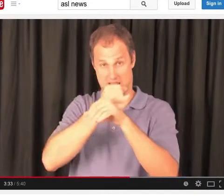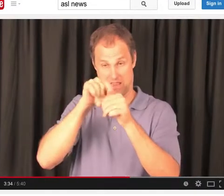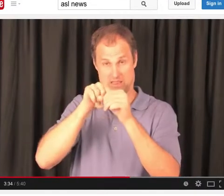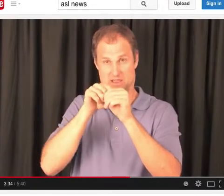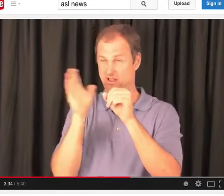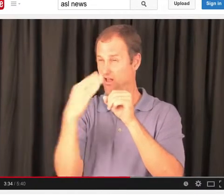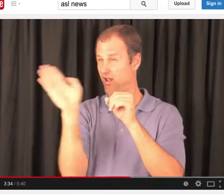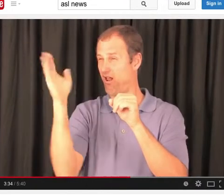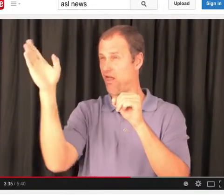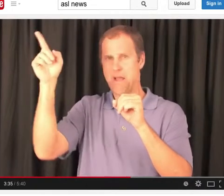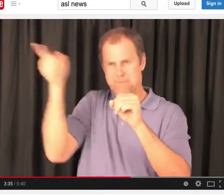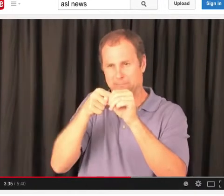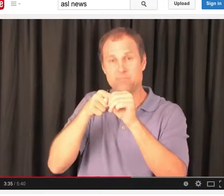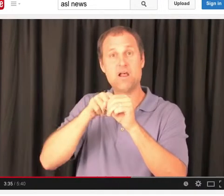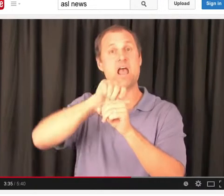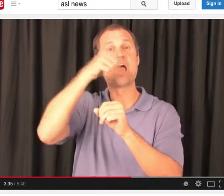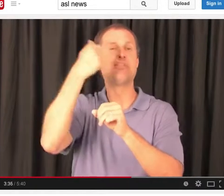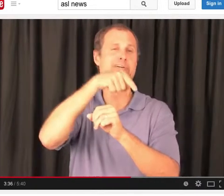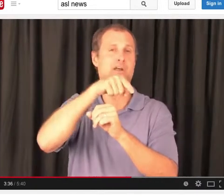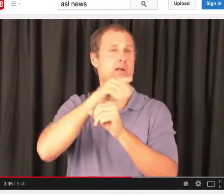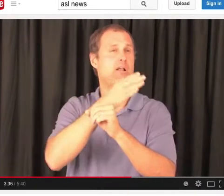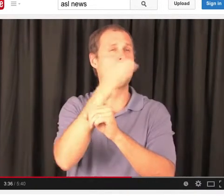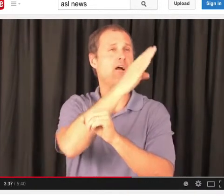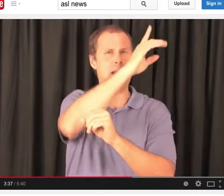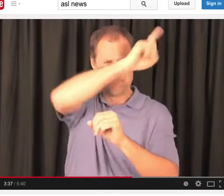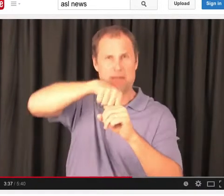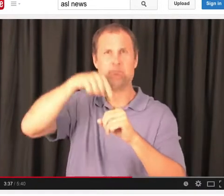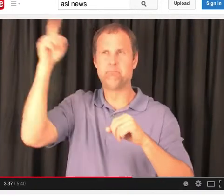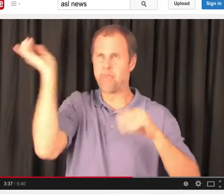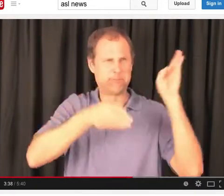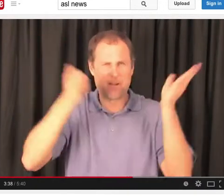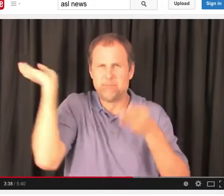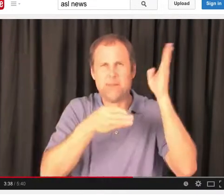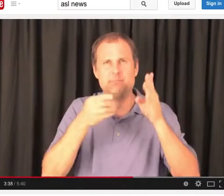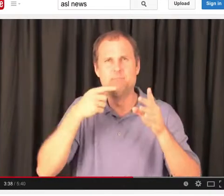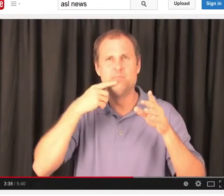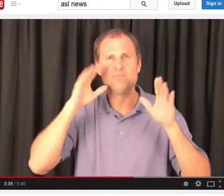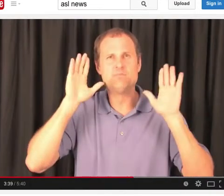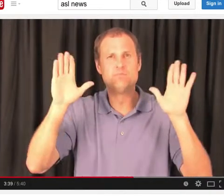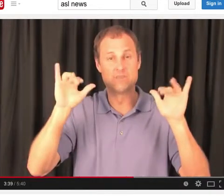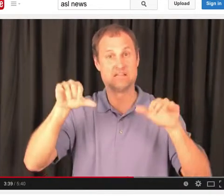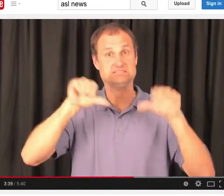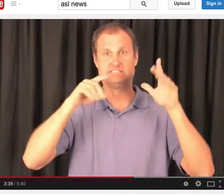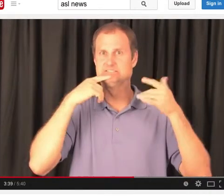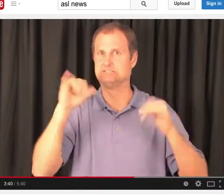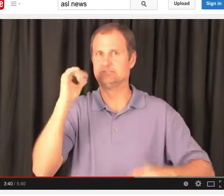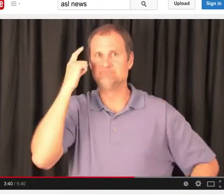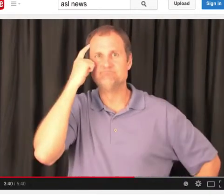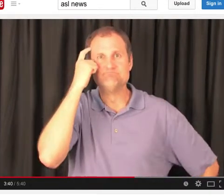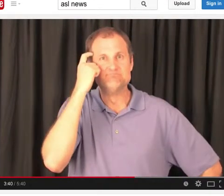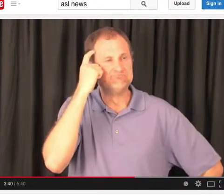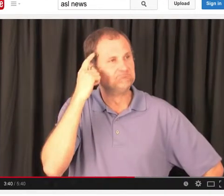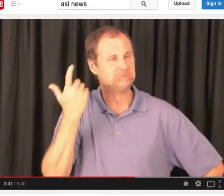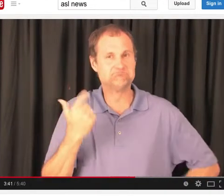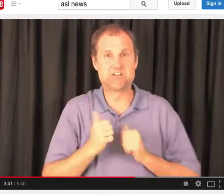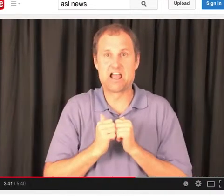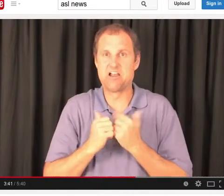Another interesting discovery about albatrosses and their flying habits is that though they gather food in zigzags,